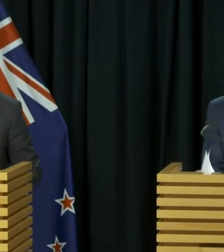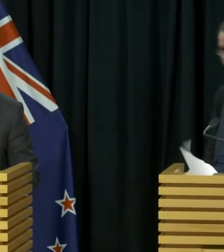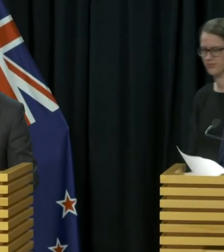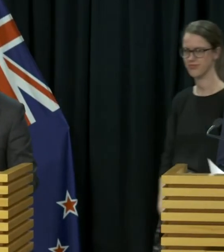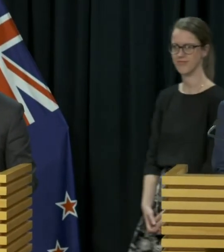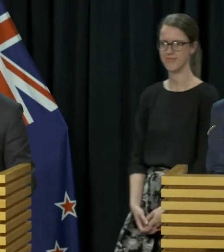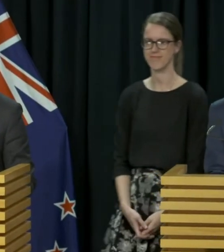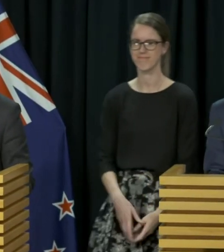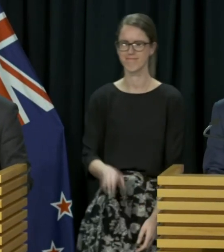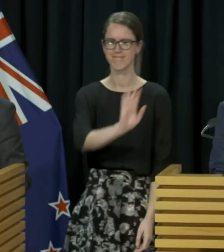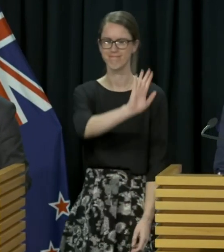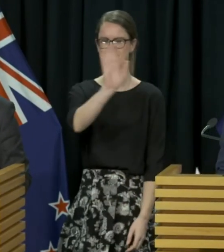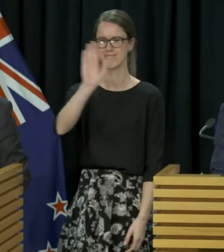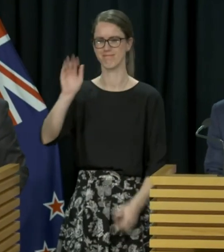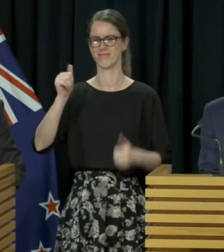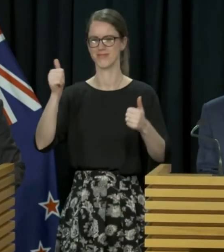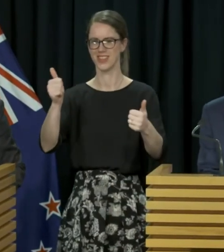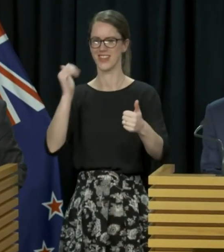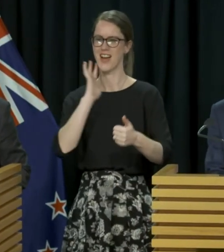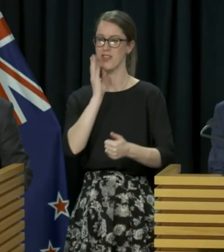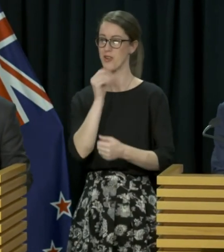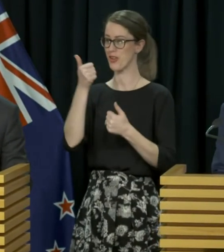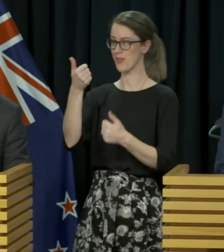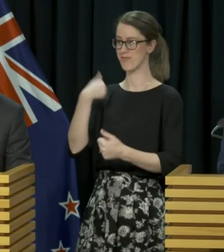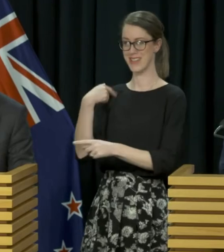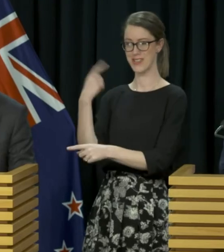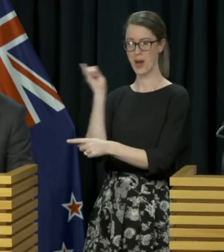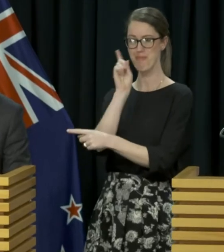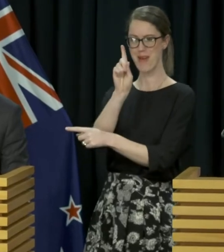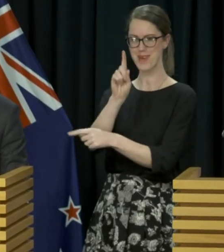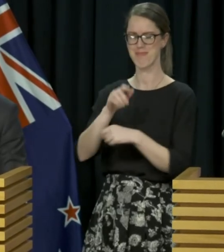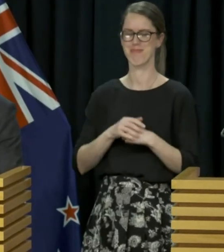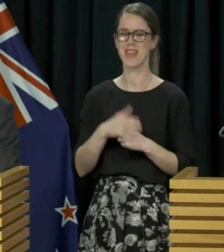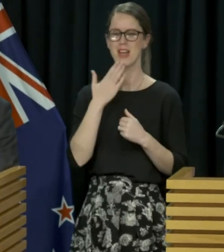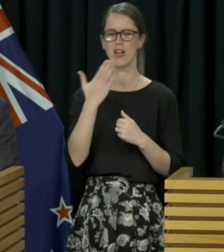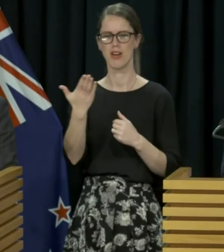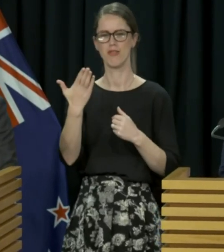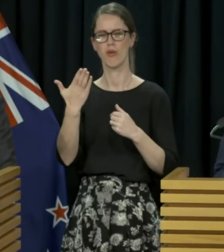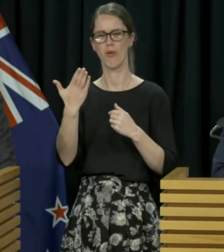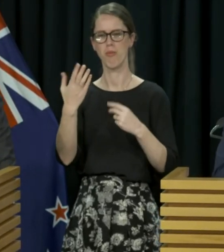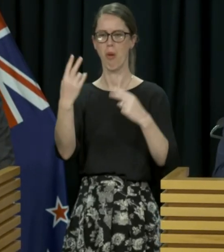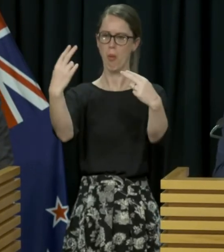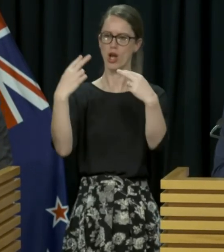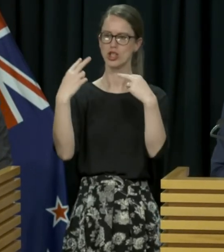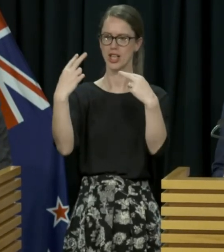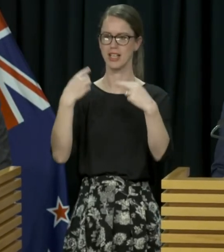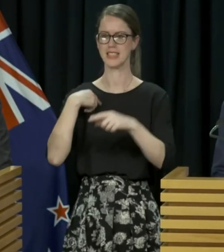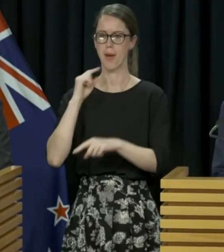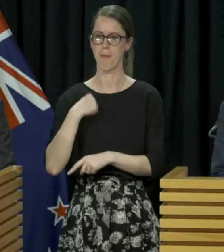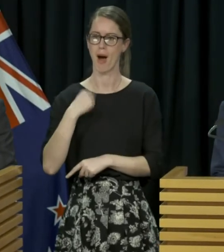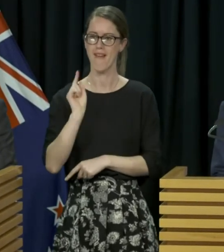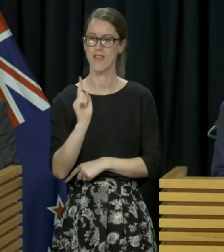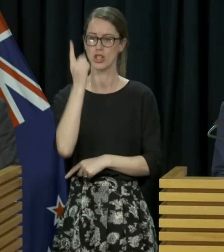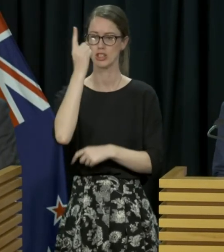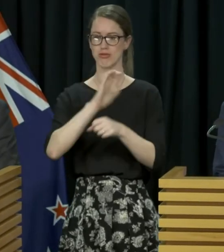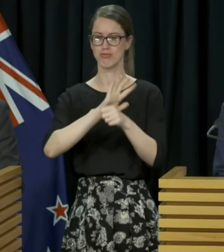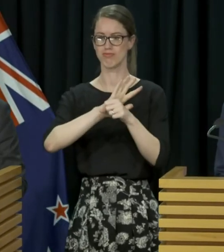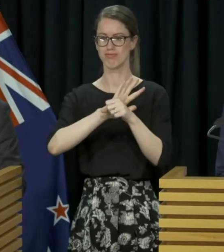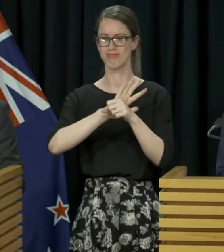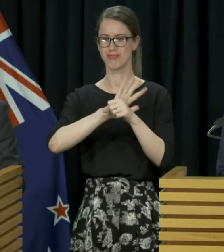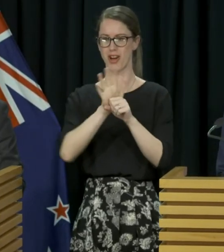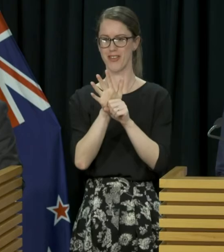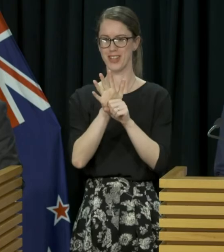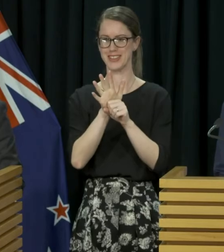Kia ora everybody, good afternoon. It's good to be back. Thank you for joining us. This is, of course, my first COVID-19 media